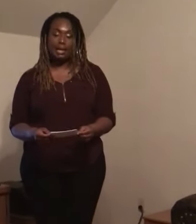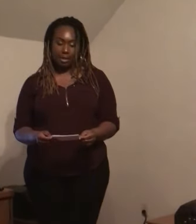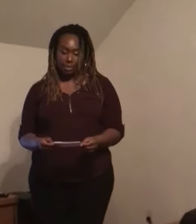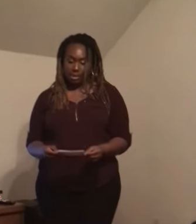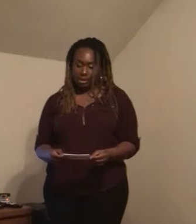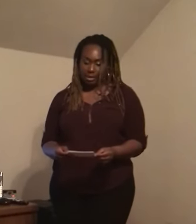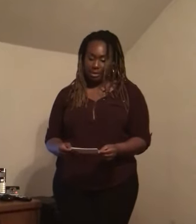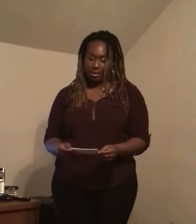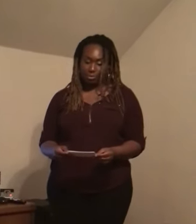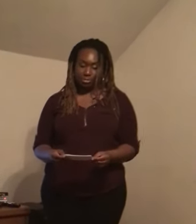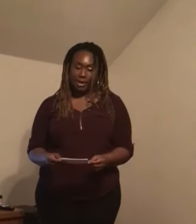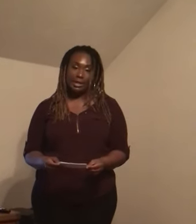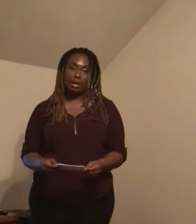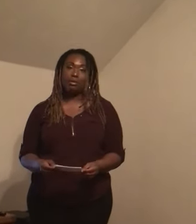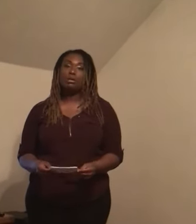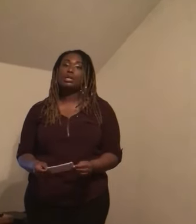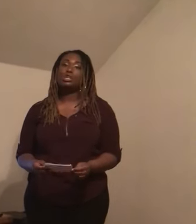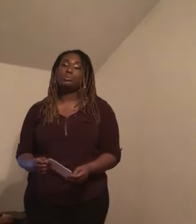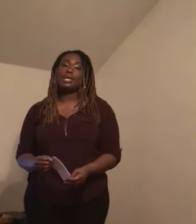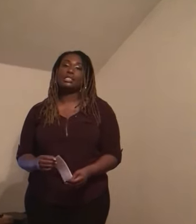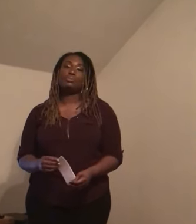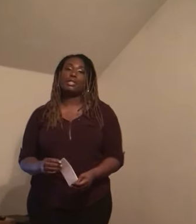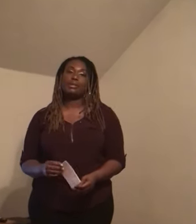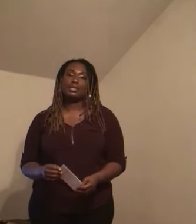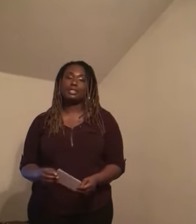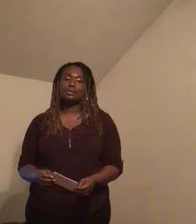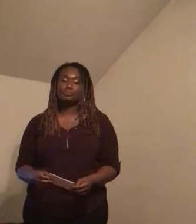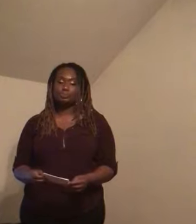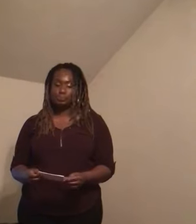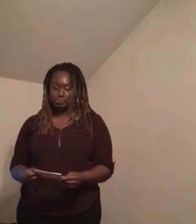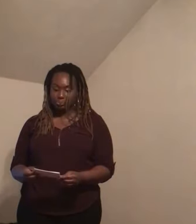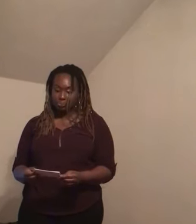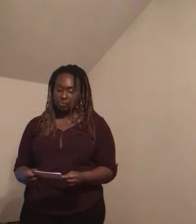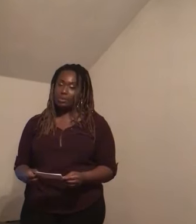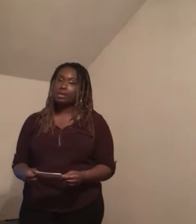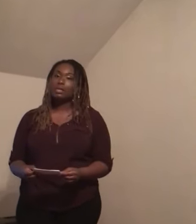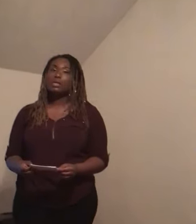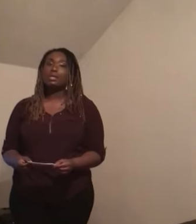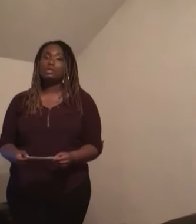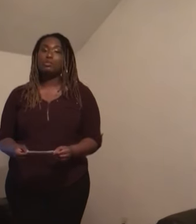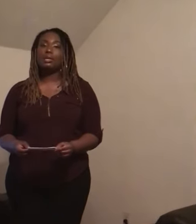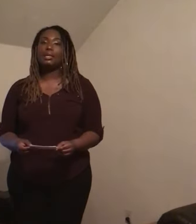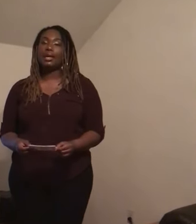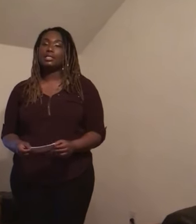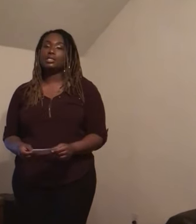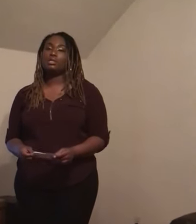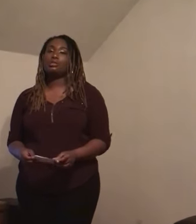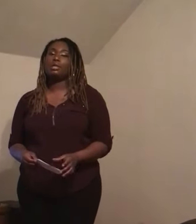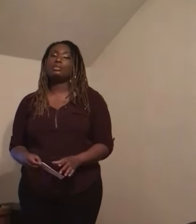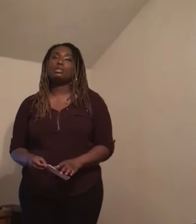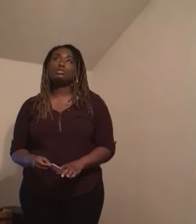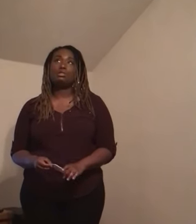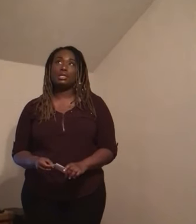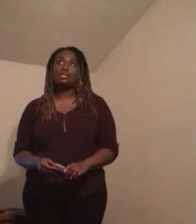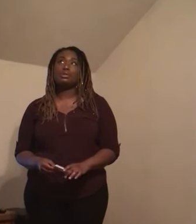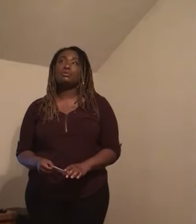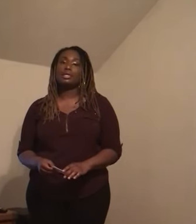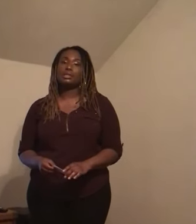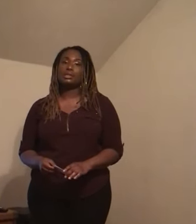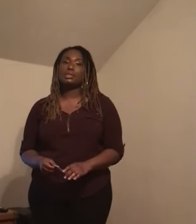language can break down communication barriers? Knowing the answers to these three questions